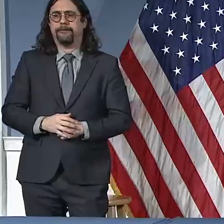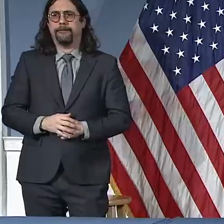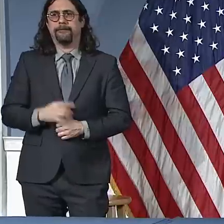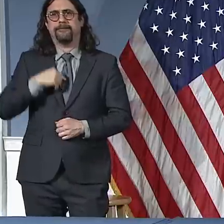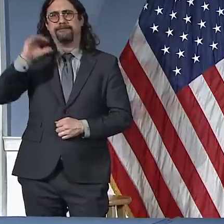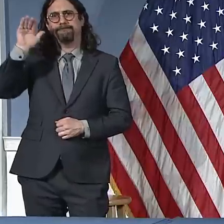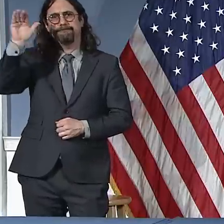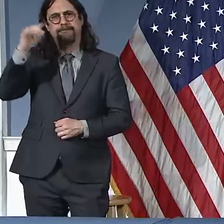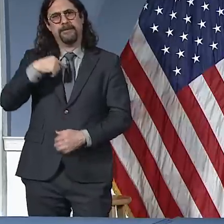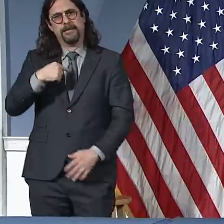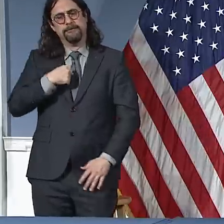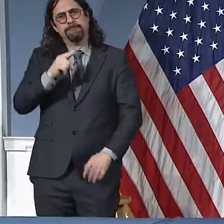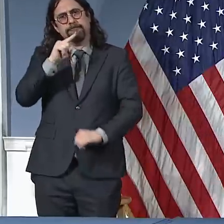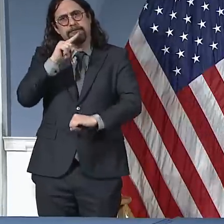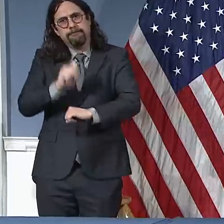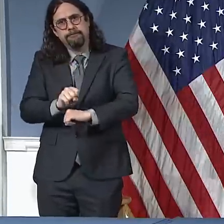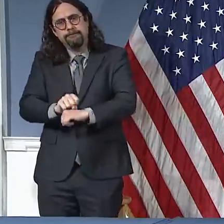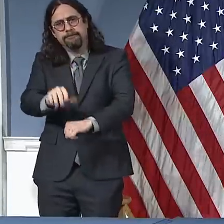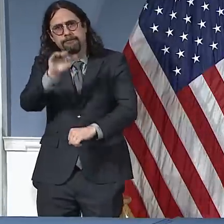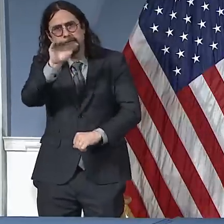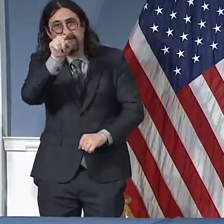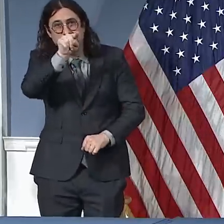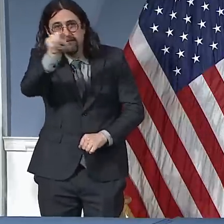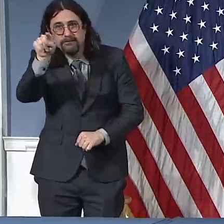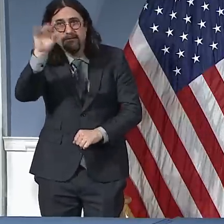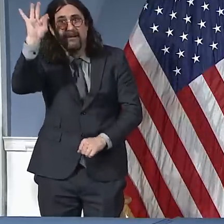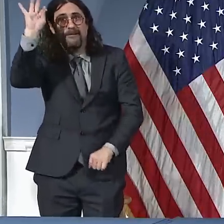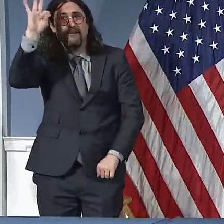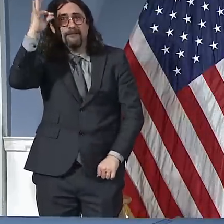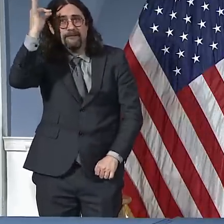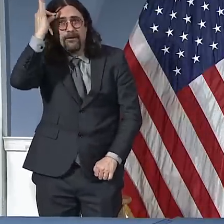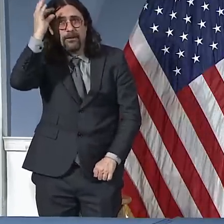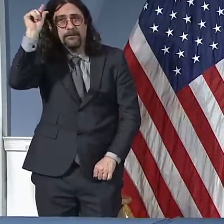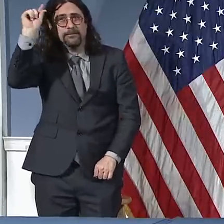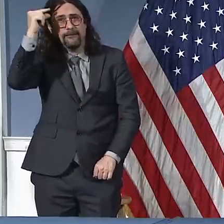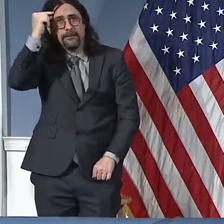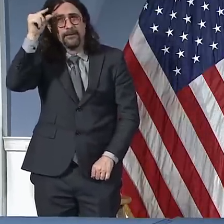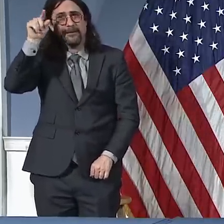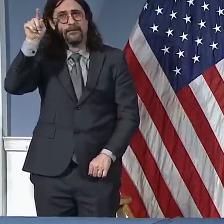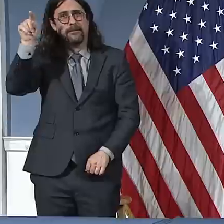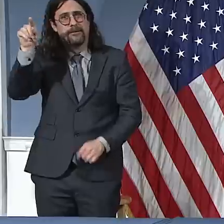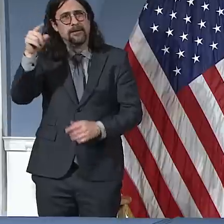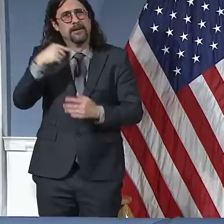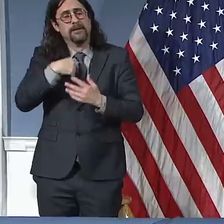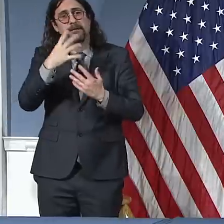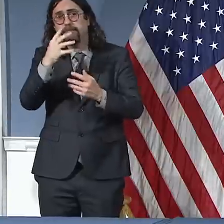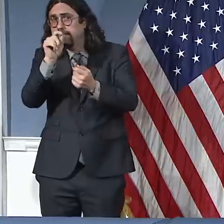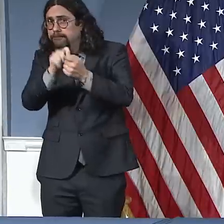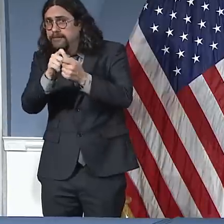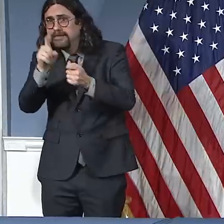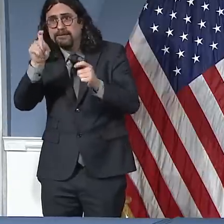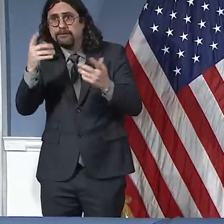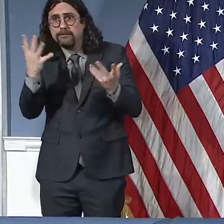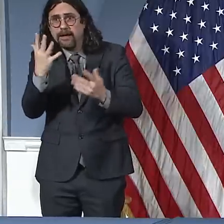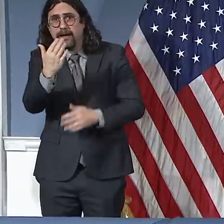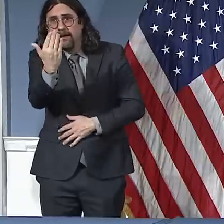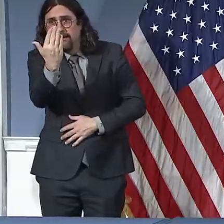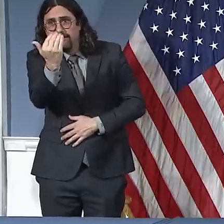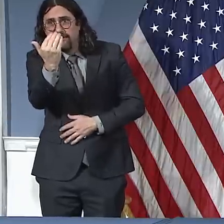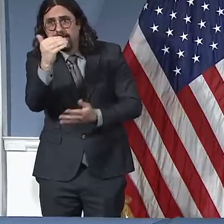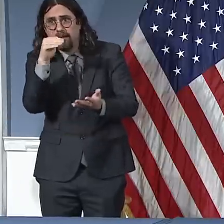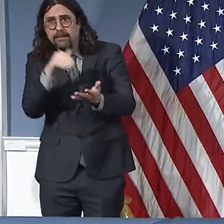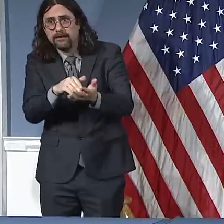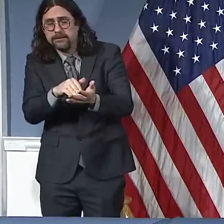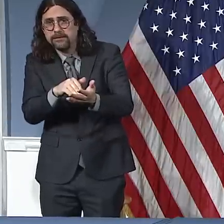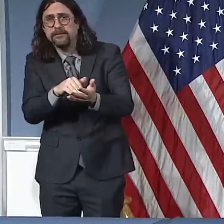for 15,000 ventilators. Again, I'm very appreciative of the progress. I want to thank the administration for what